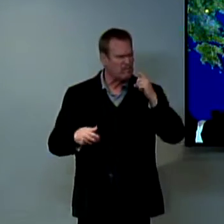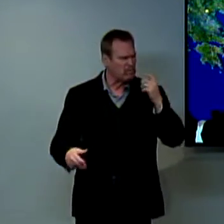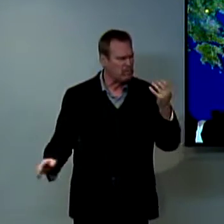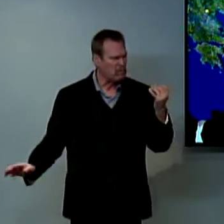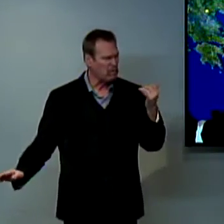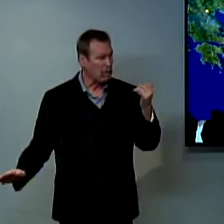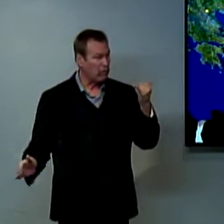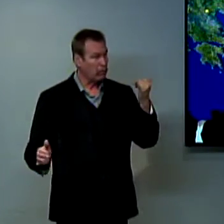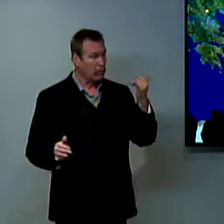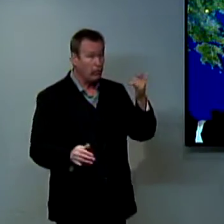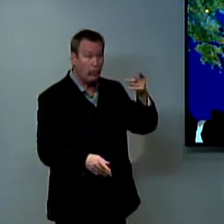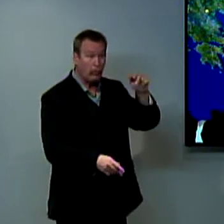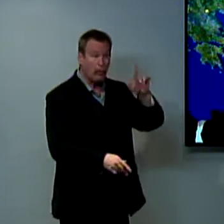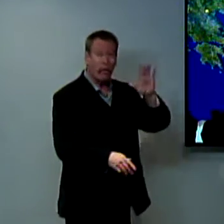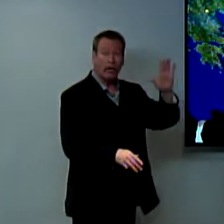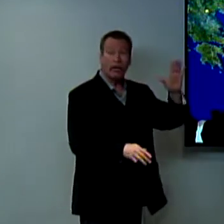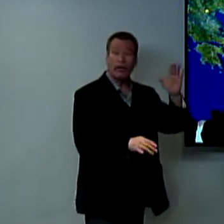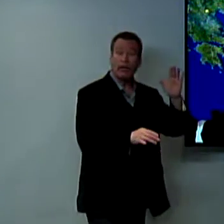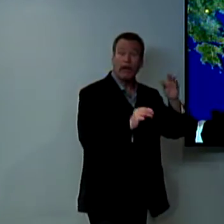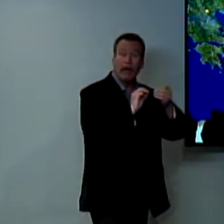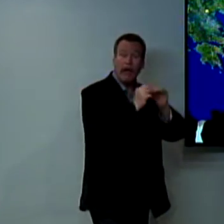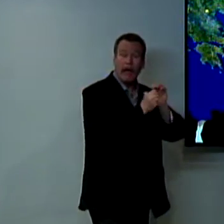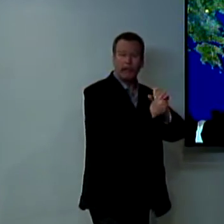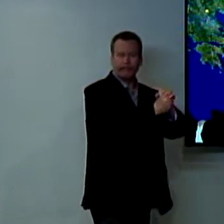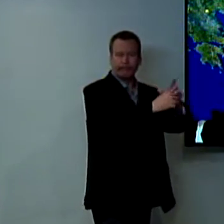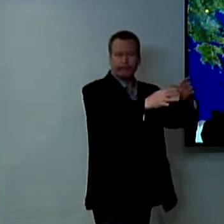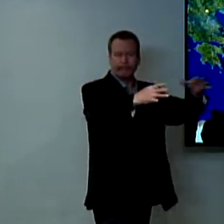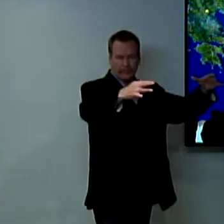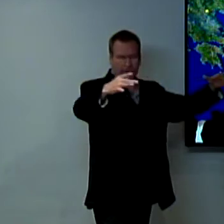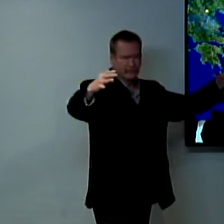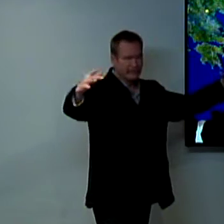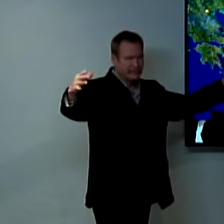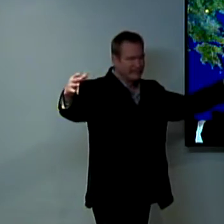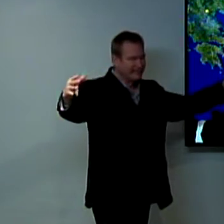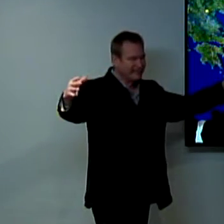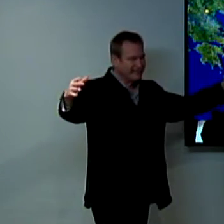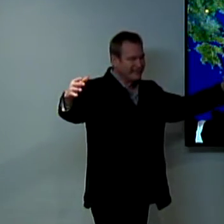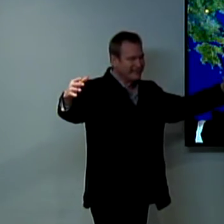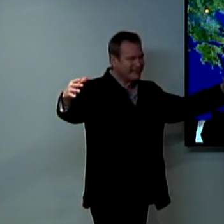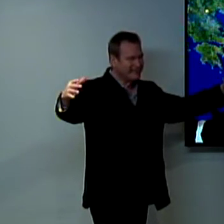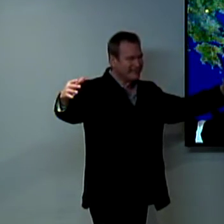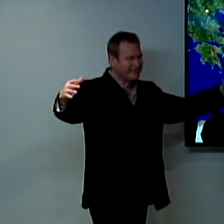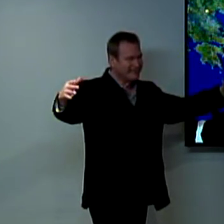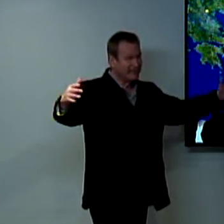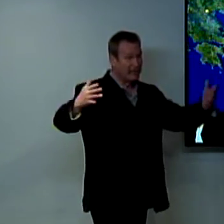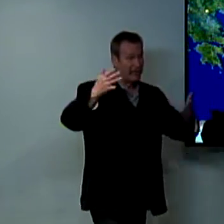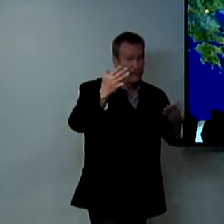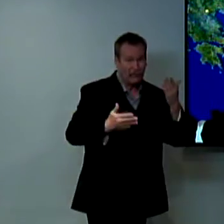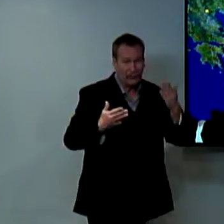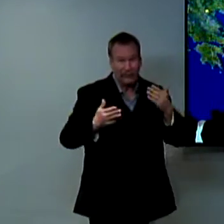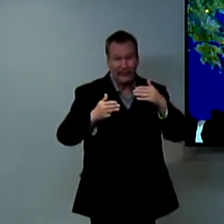why would they be jealous why would you think that they would be jealous because the numbers who believed in Christ were growing